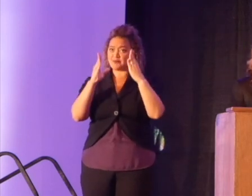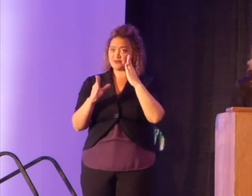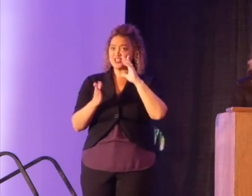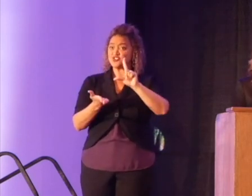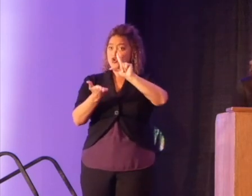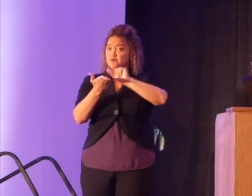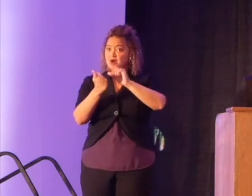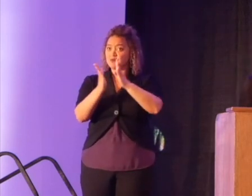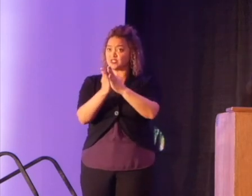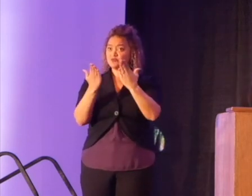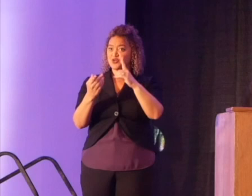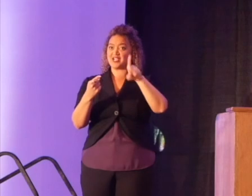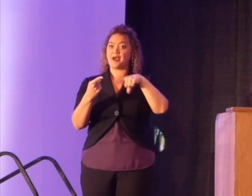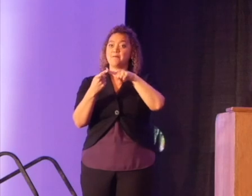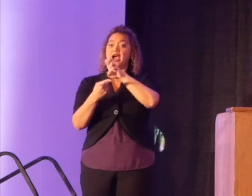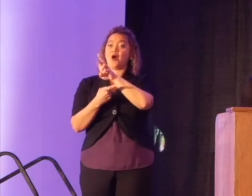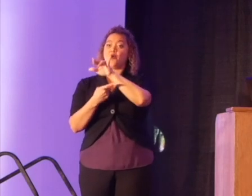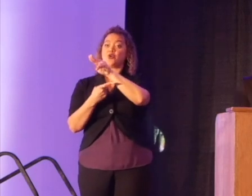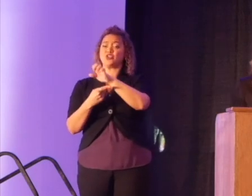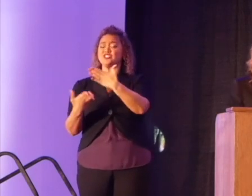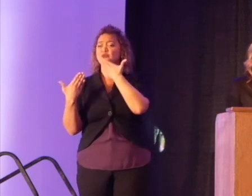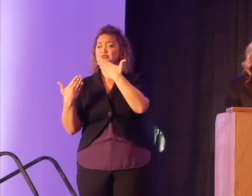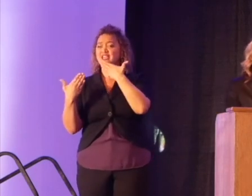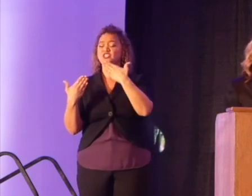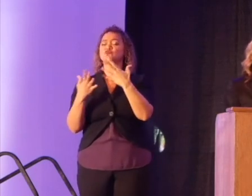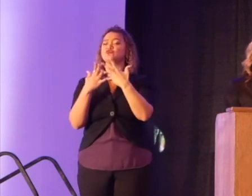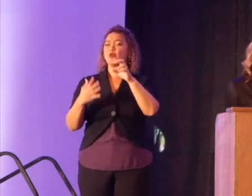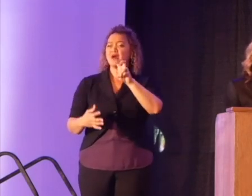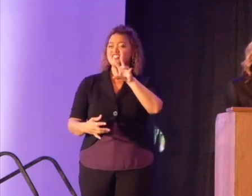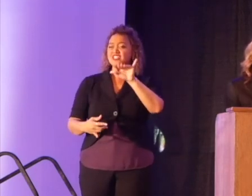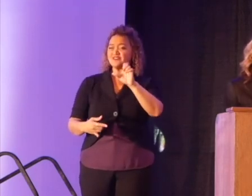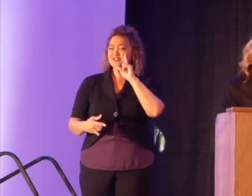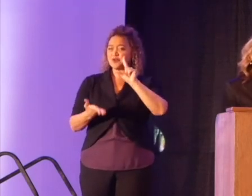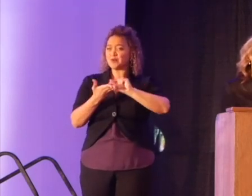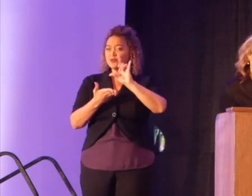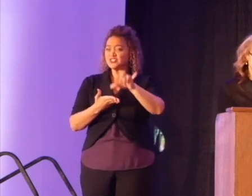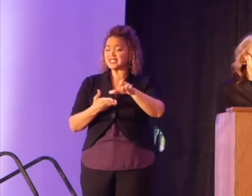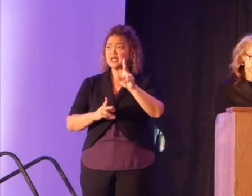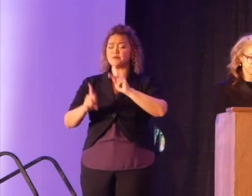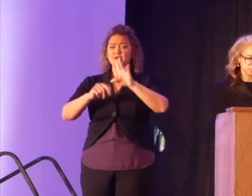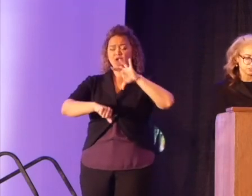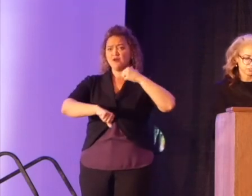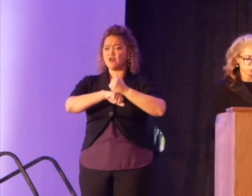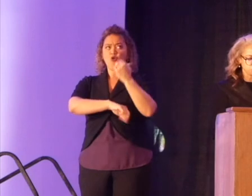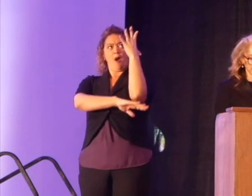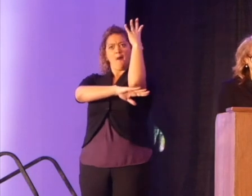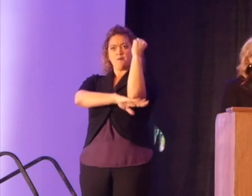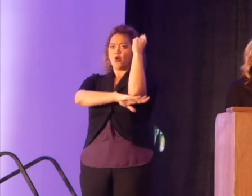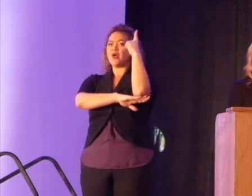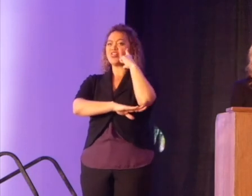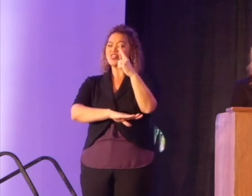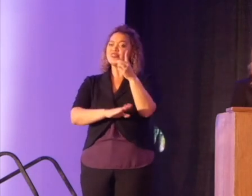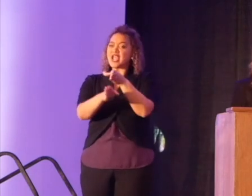on my mentor Ernie McClintock. Ibi, thank you so much. People who were extraordinary pioneers in their fields and who were